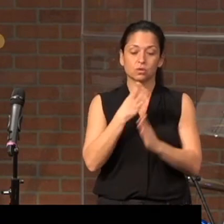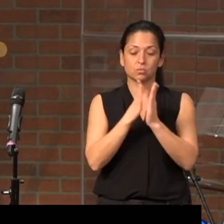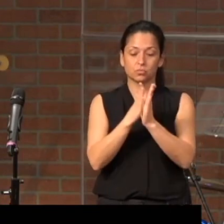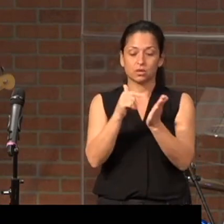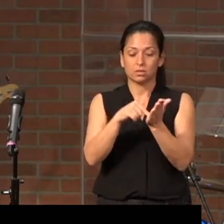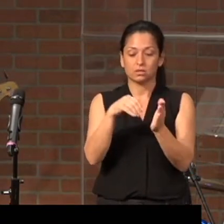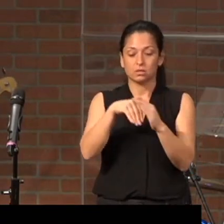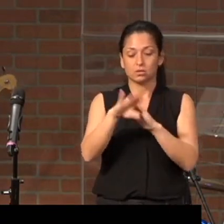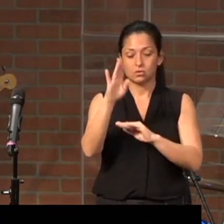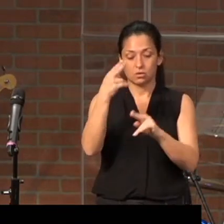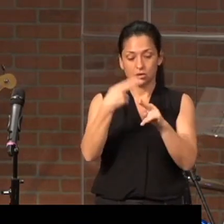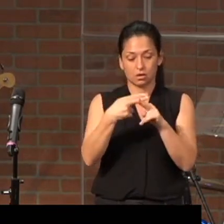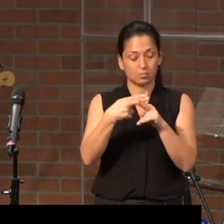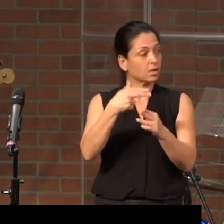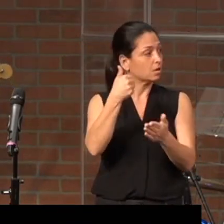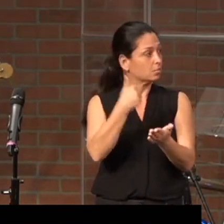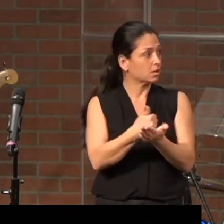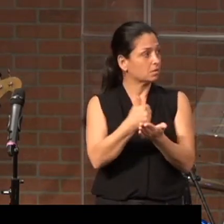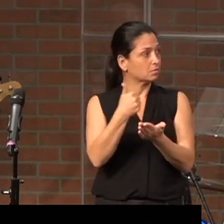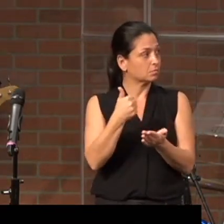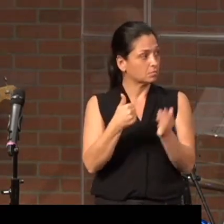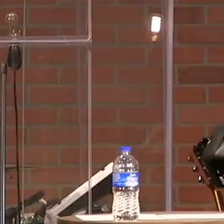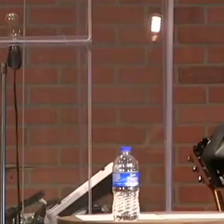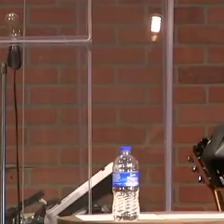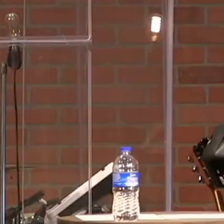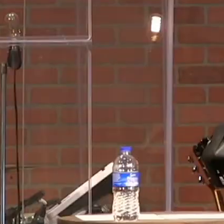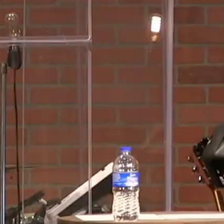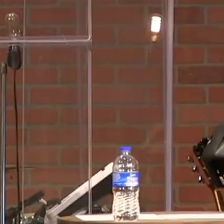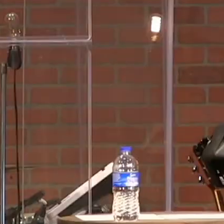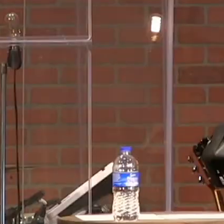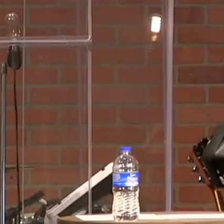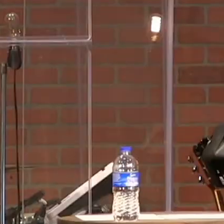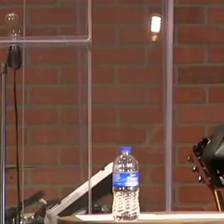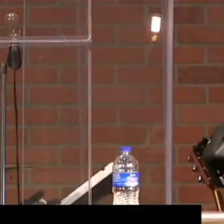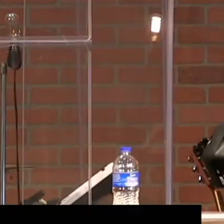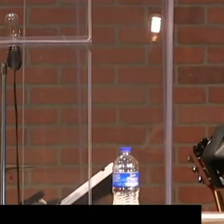this in your name. Amen. Amen. Stand and sing with us.